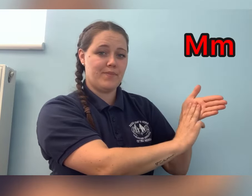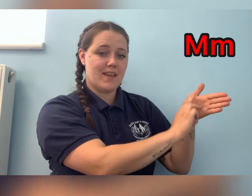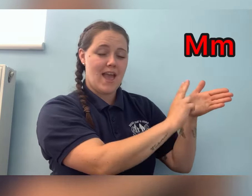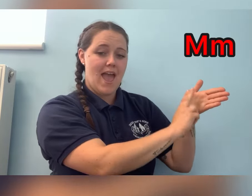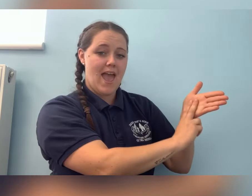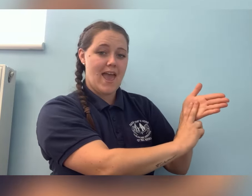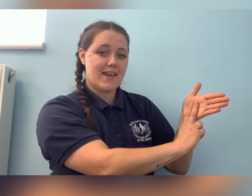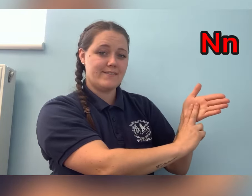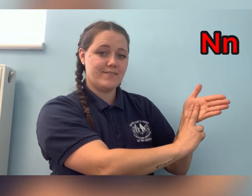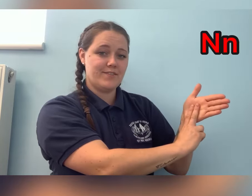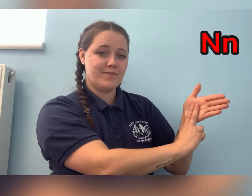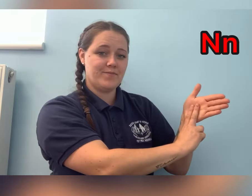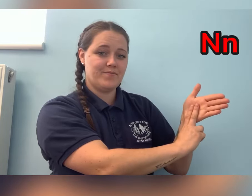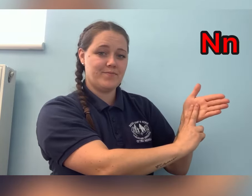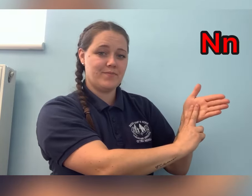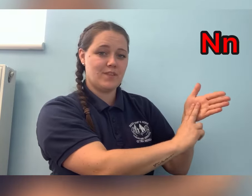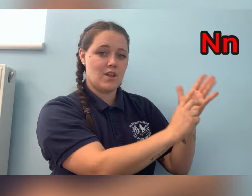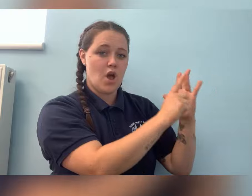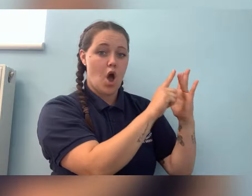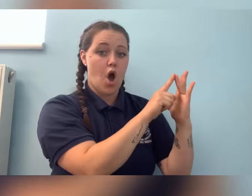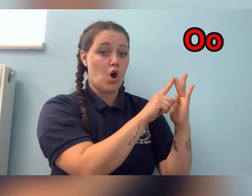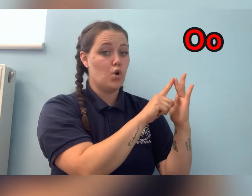N, O,